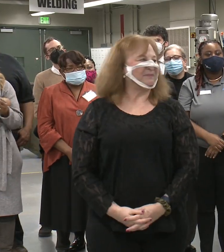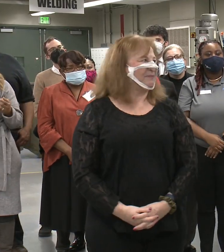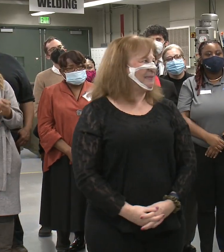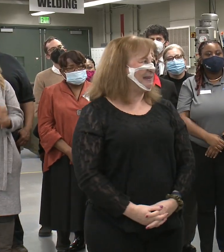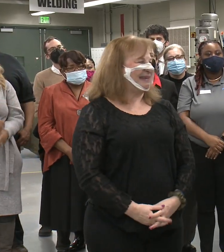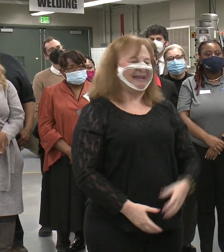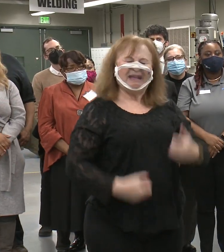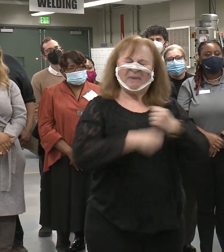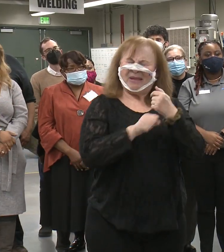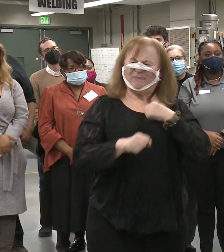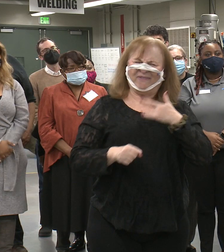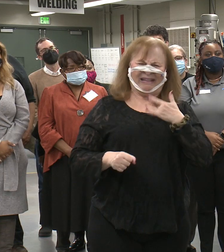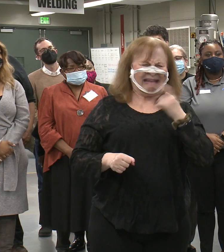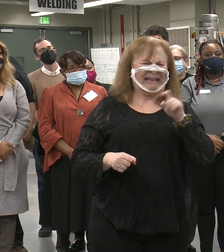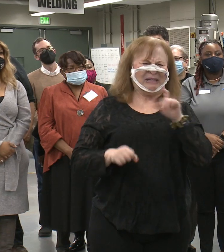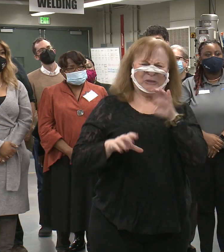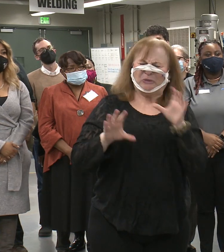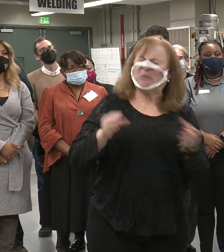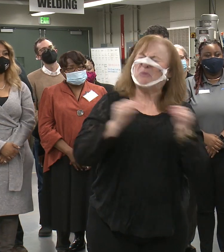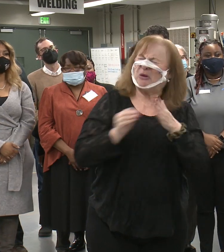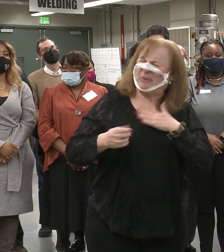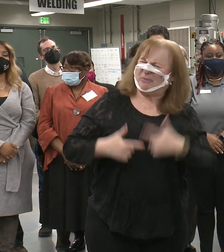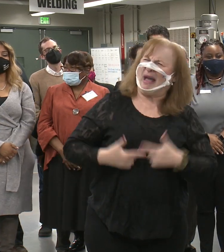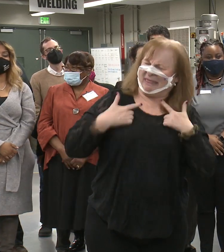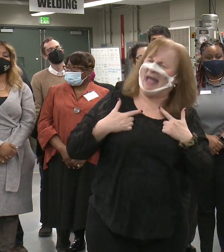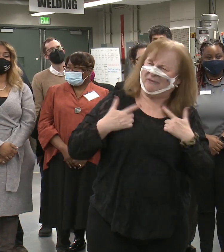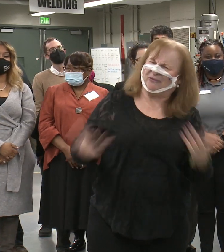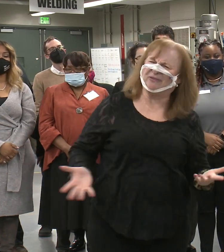Hearing that makes me feel like I need to do more with my life.